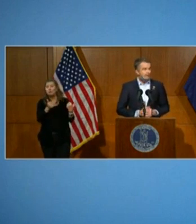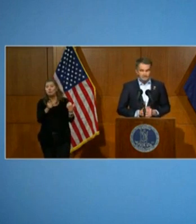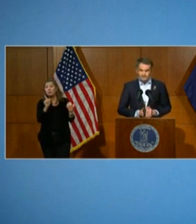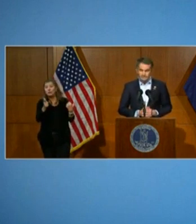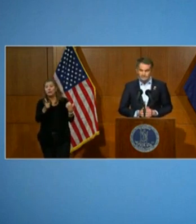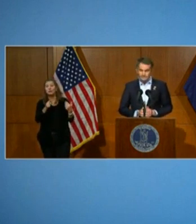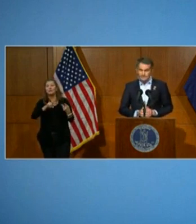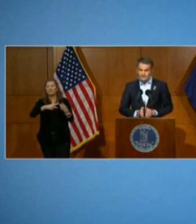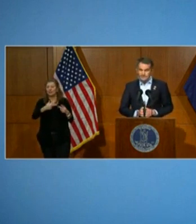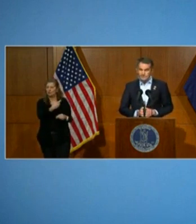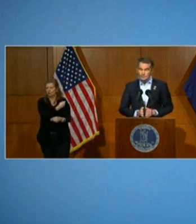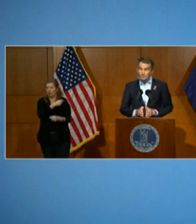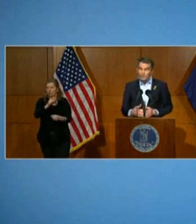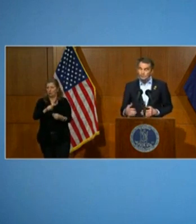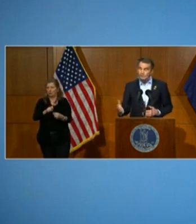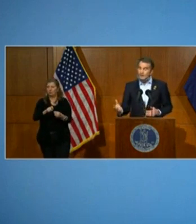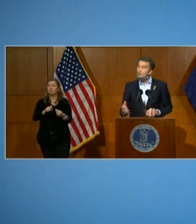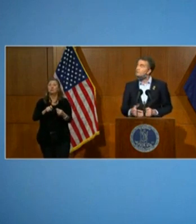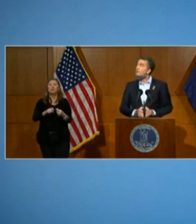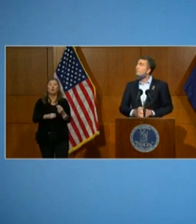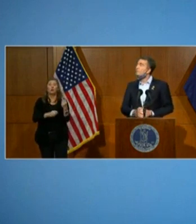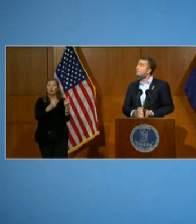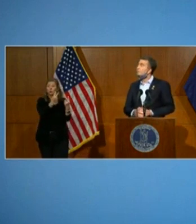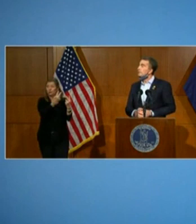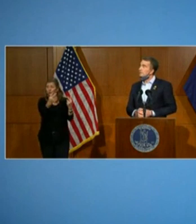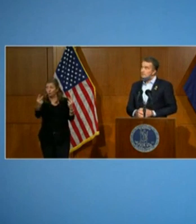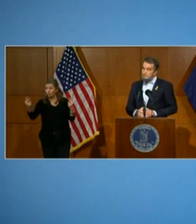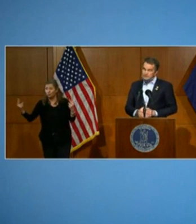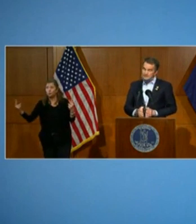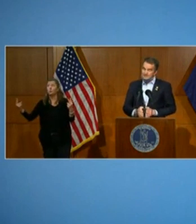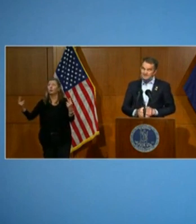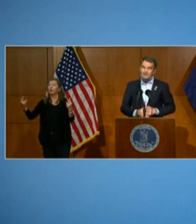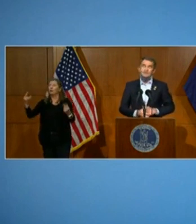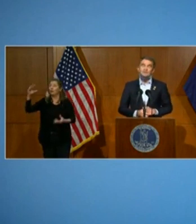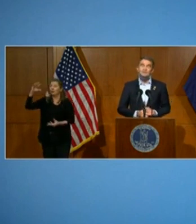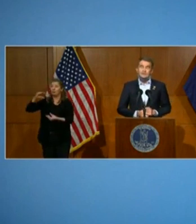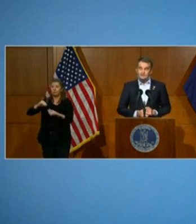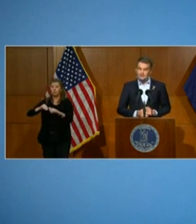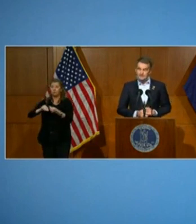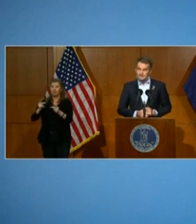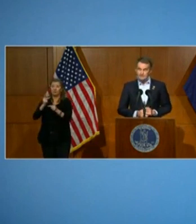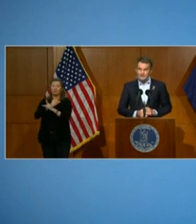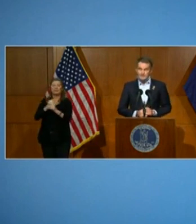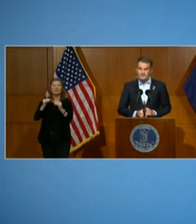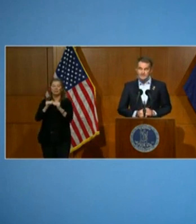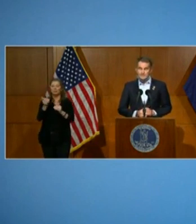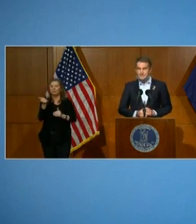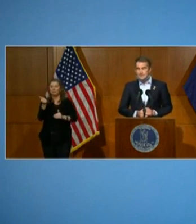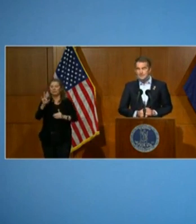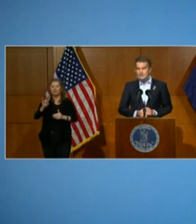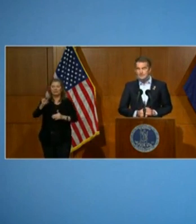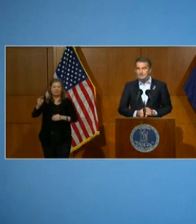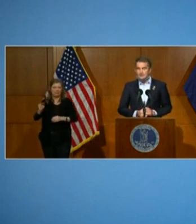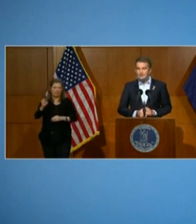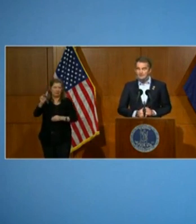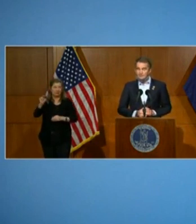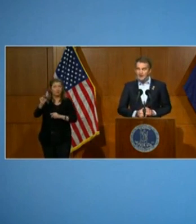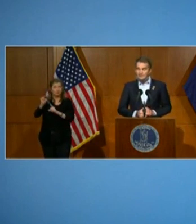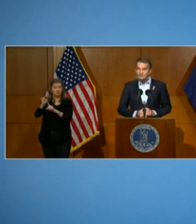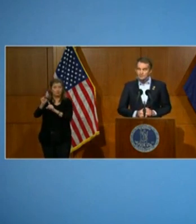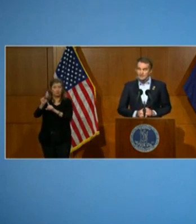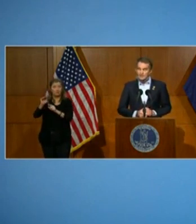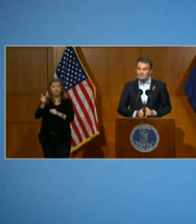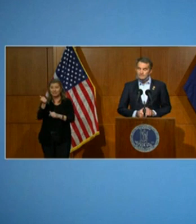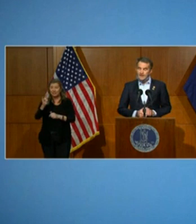weeks later. When you multiply those numbers, you get 17 million. That's how many